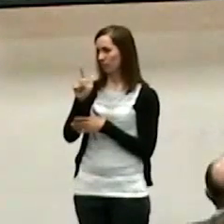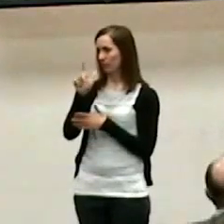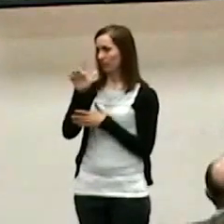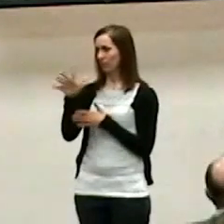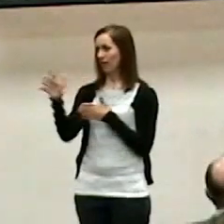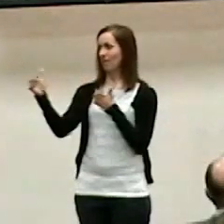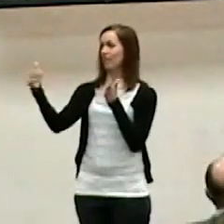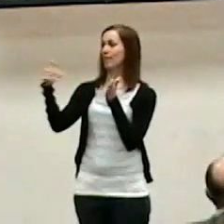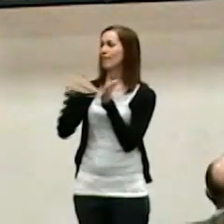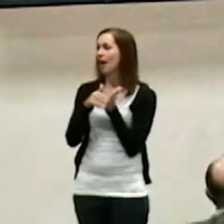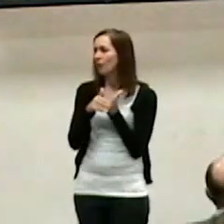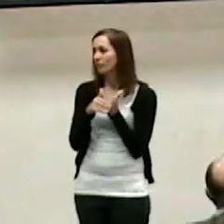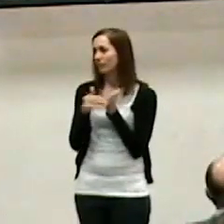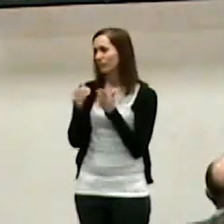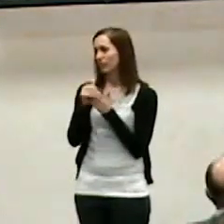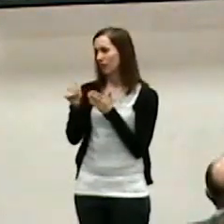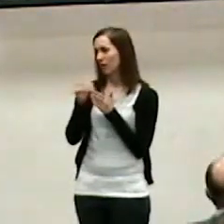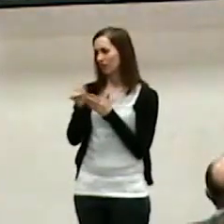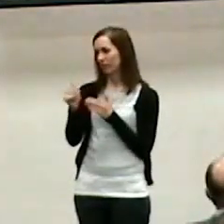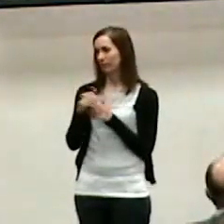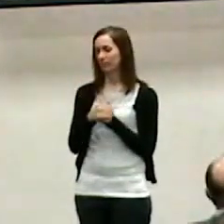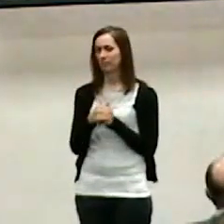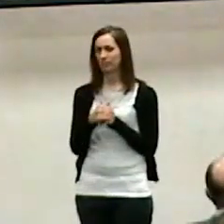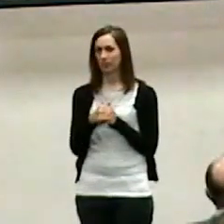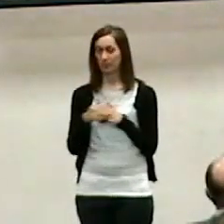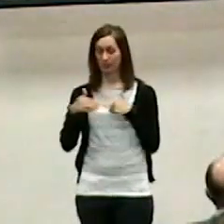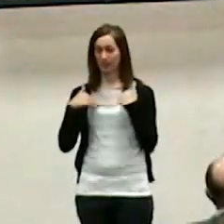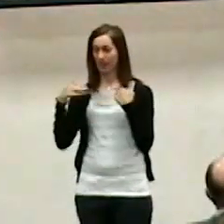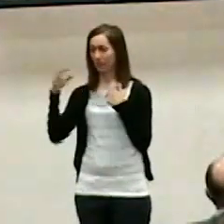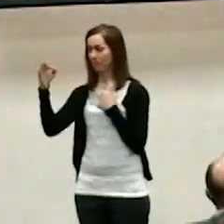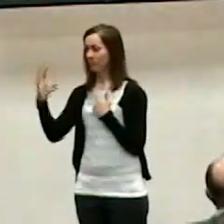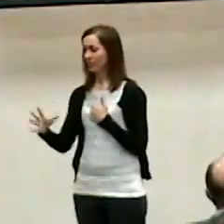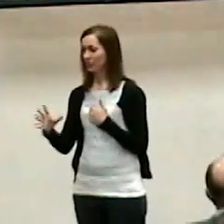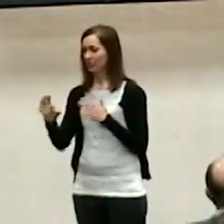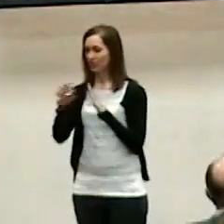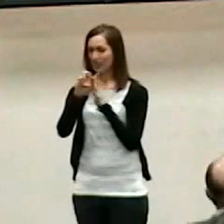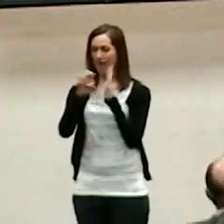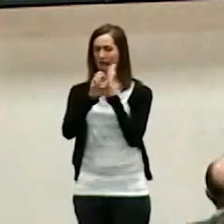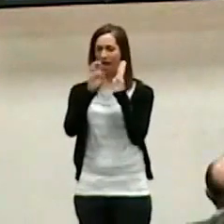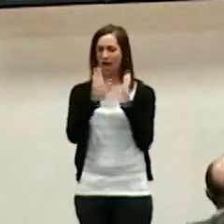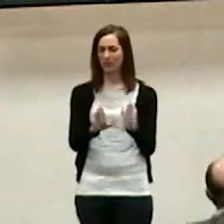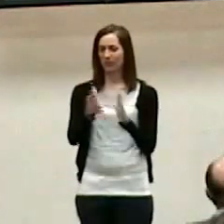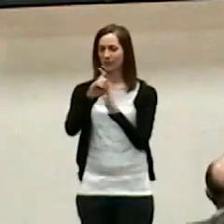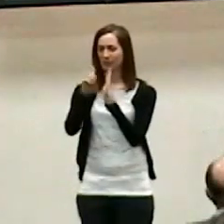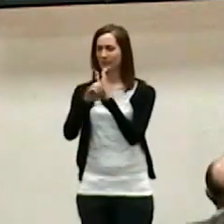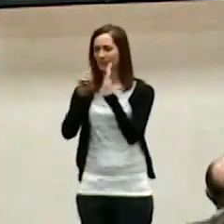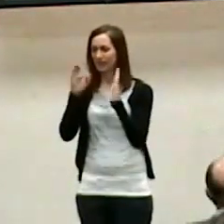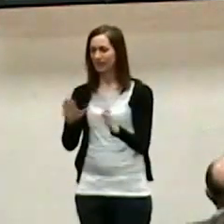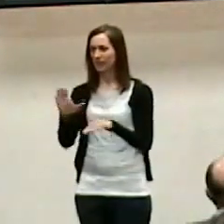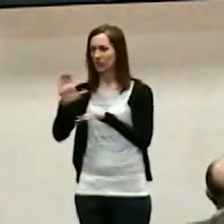young preachers elders deacons church leadership